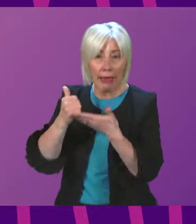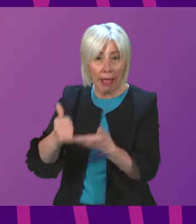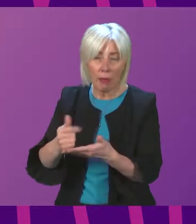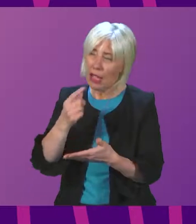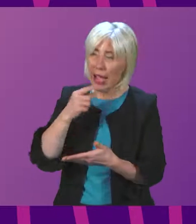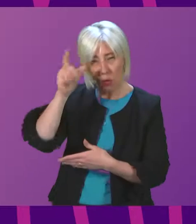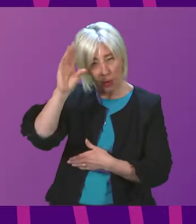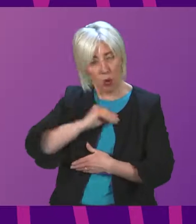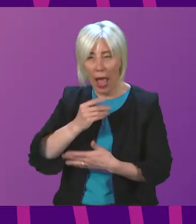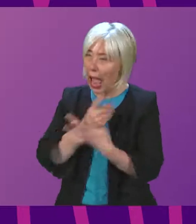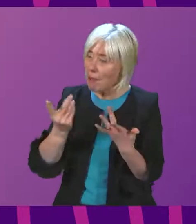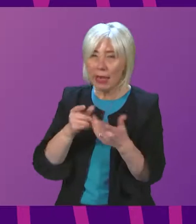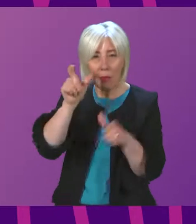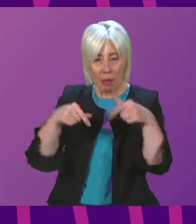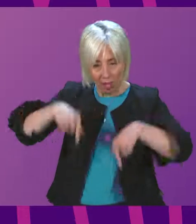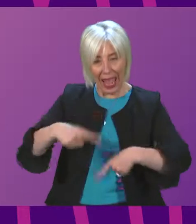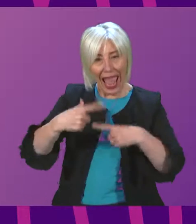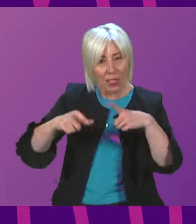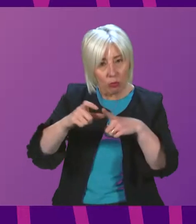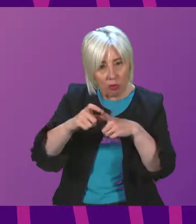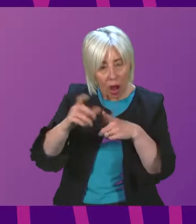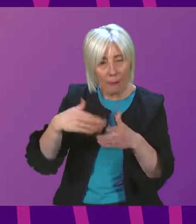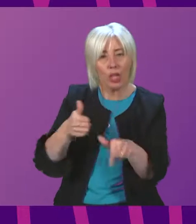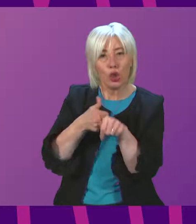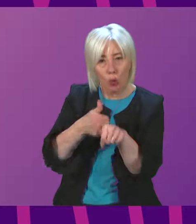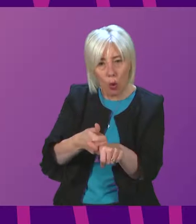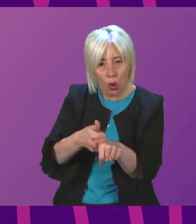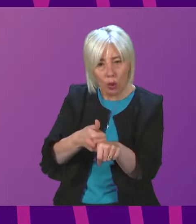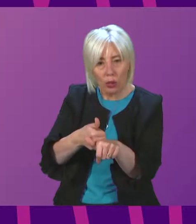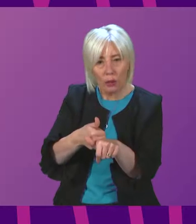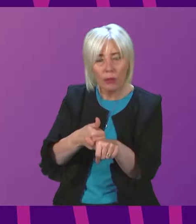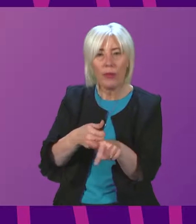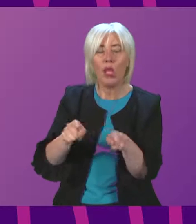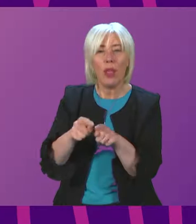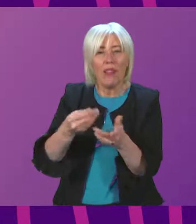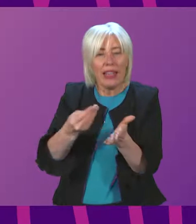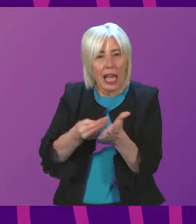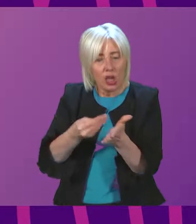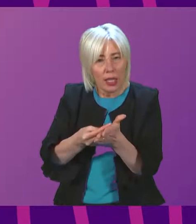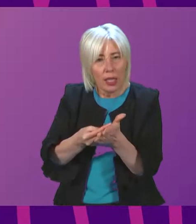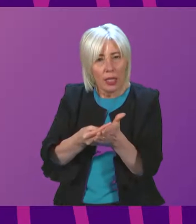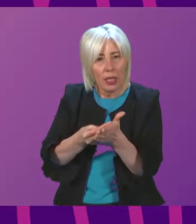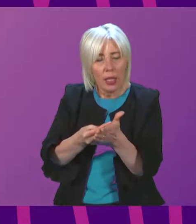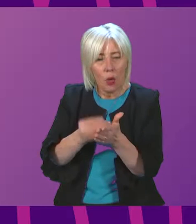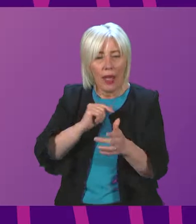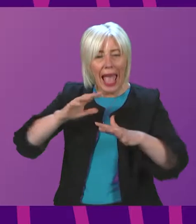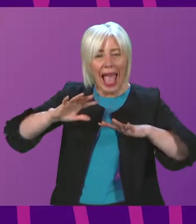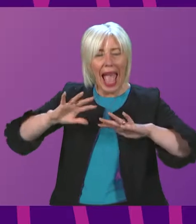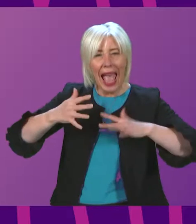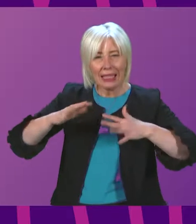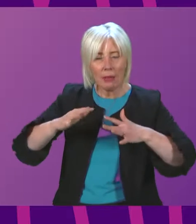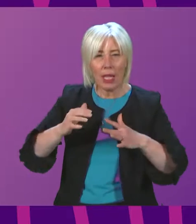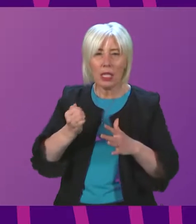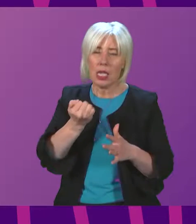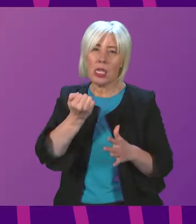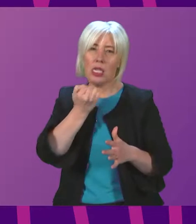supported so far in Edinburgh, not at the end of the financial year, given an estimate of the